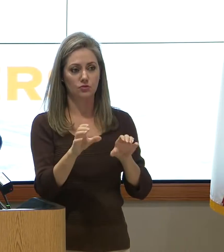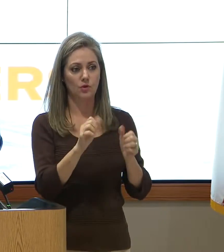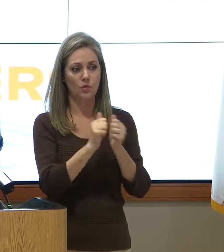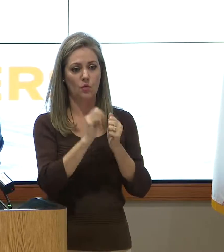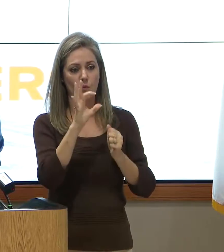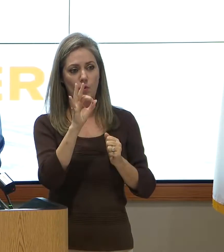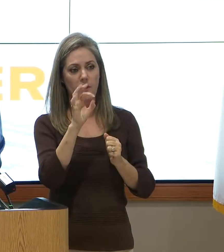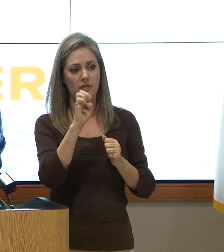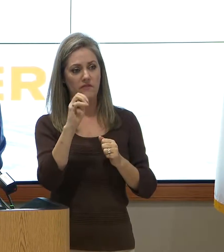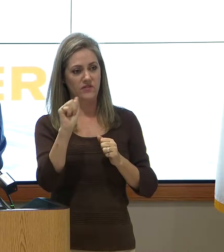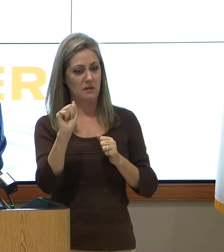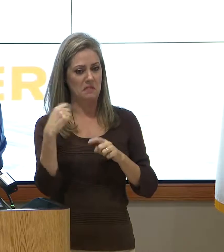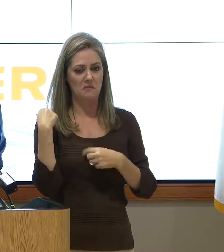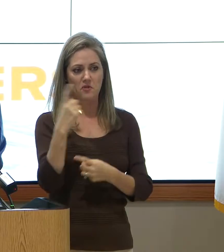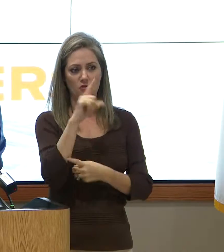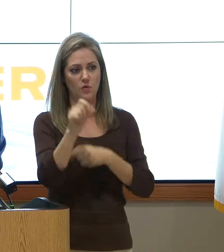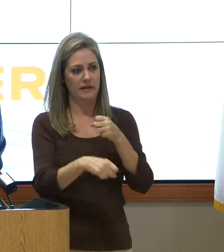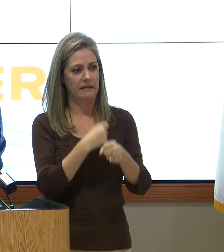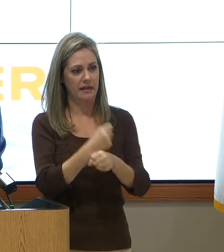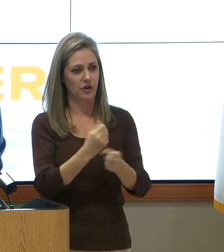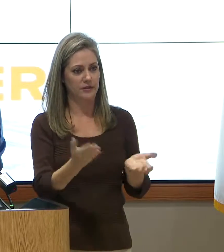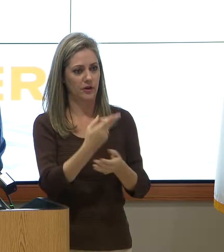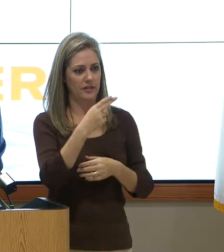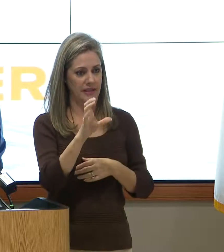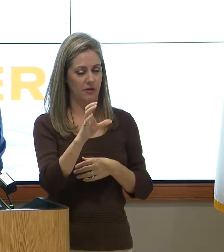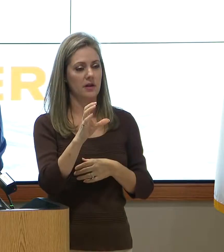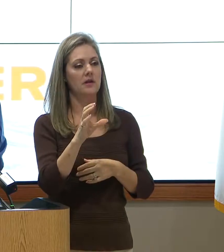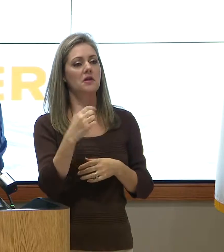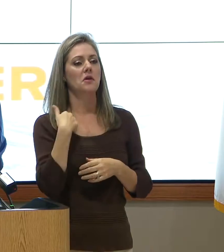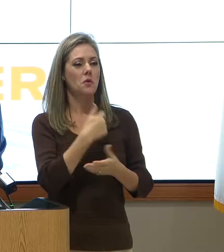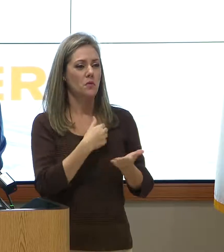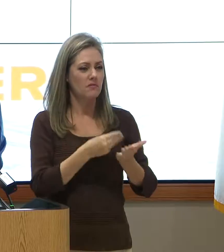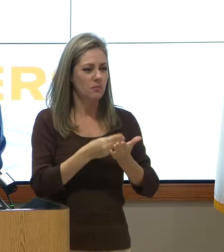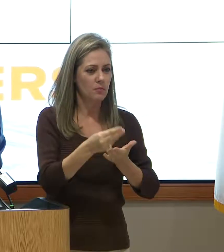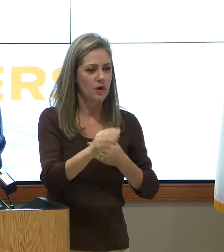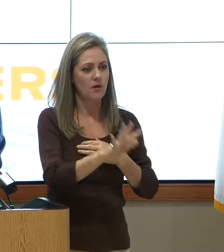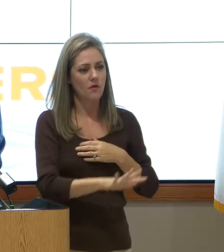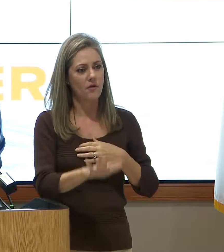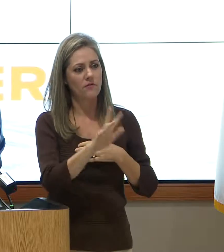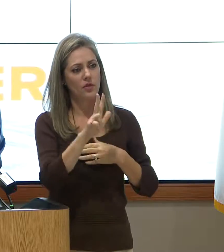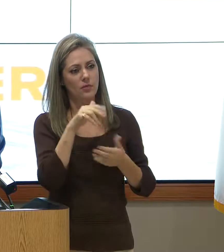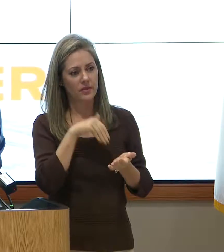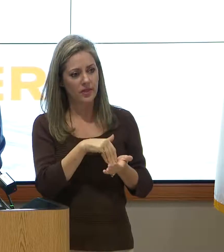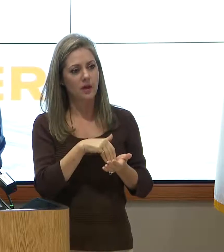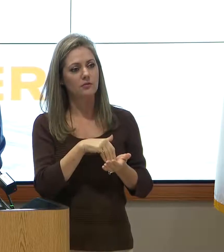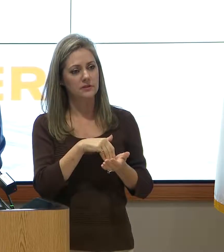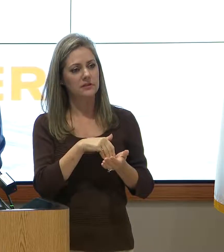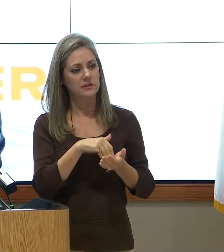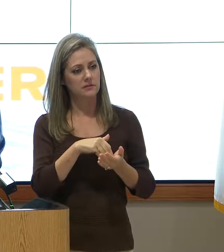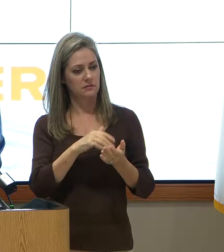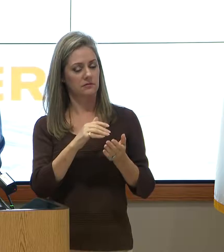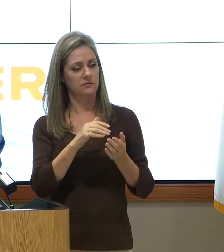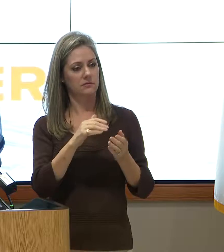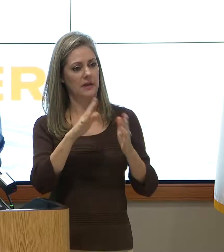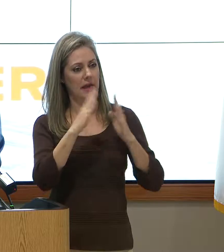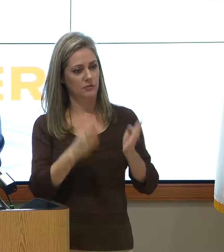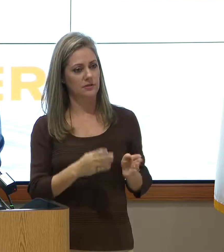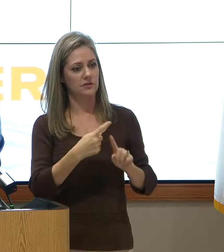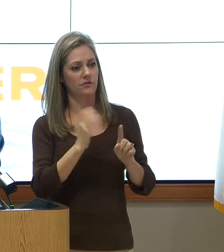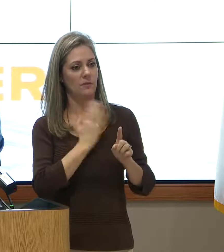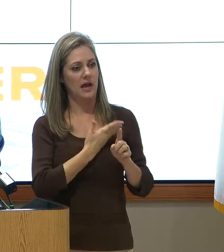FEMA for the last 20 years in Harris County. And in 20 years, we've acquired around 3,000 parcels underneath our voluntary buyout program.